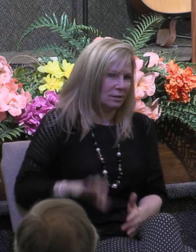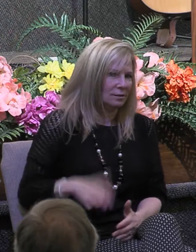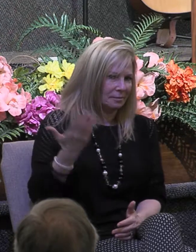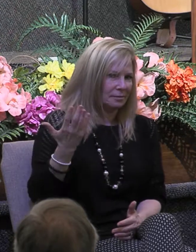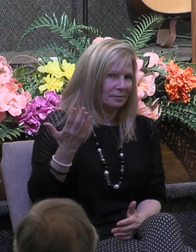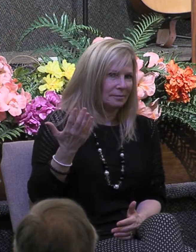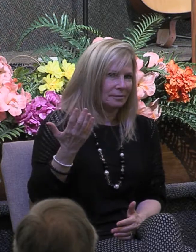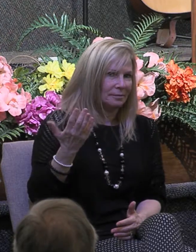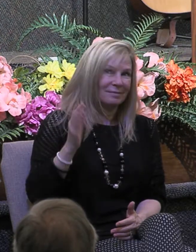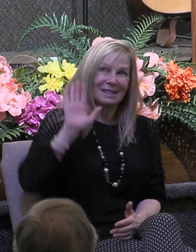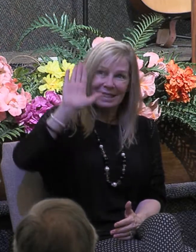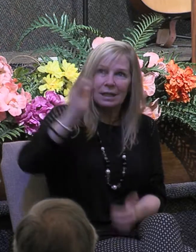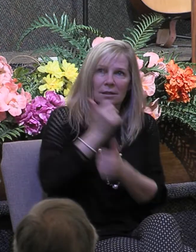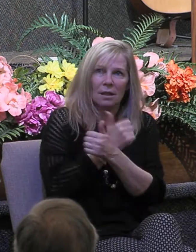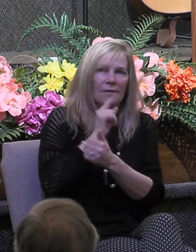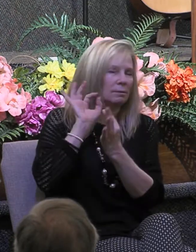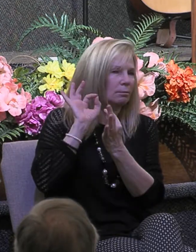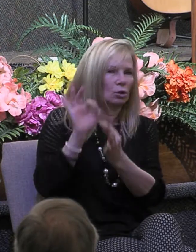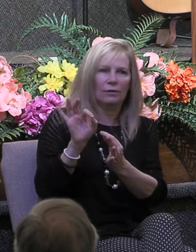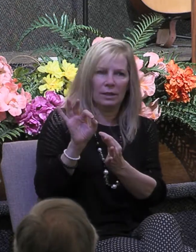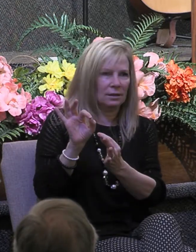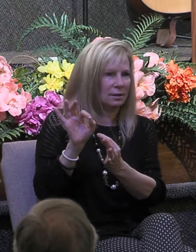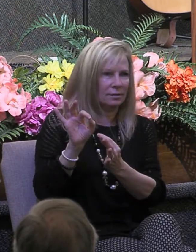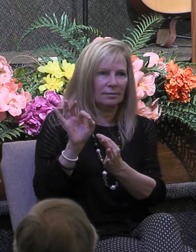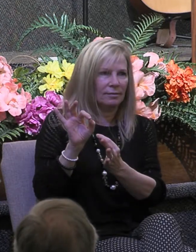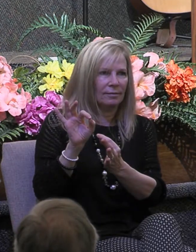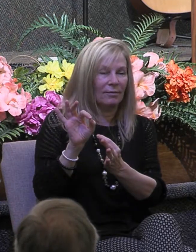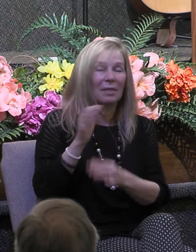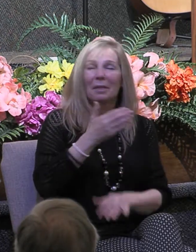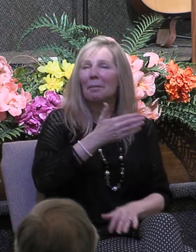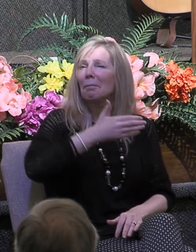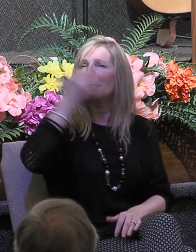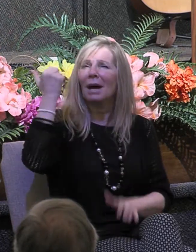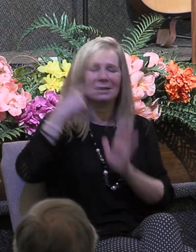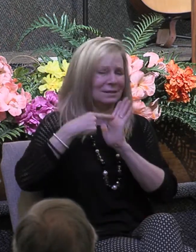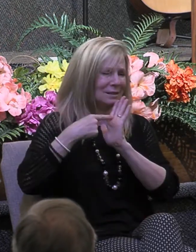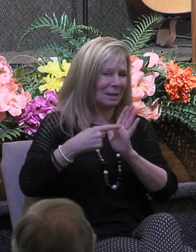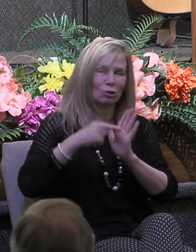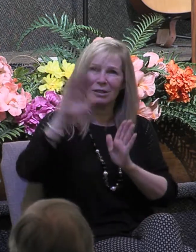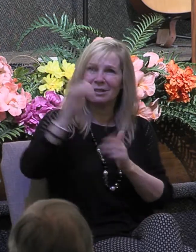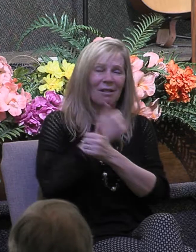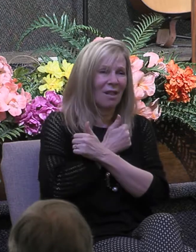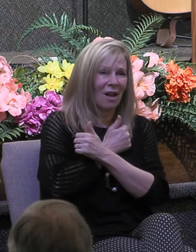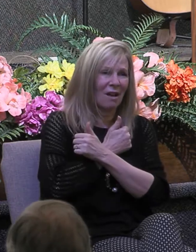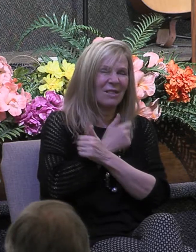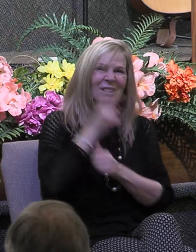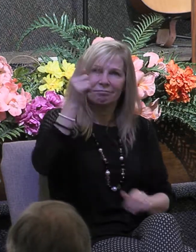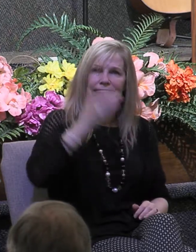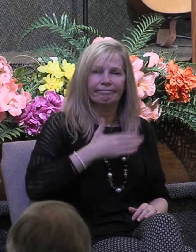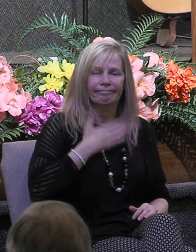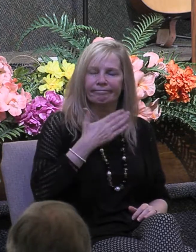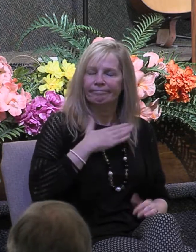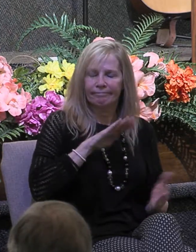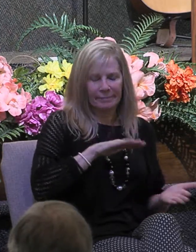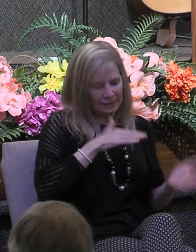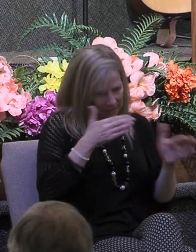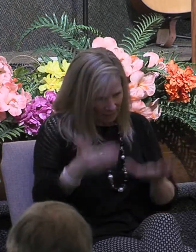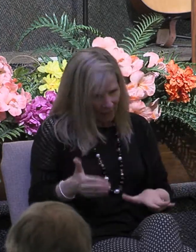his love is perfect and the greatest demonstration of his love is his death on the cross on behalf of